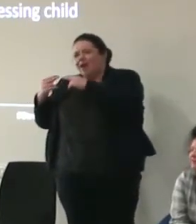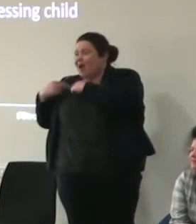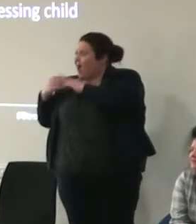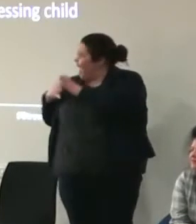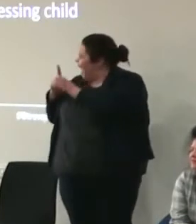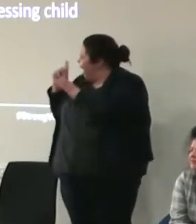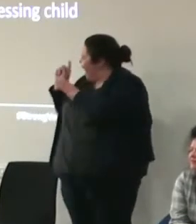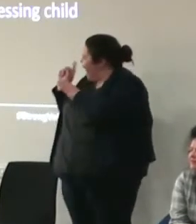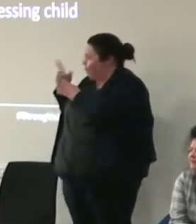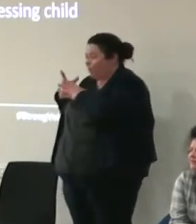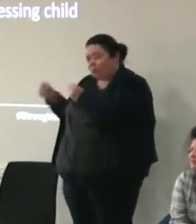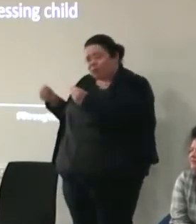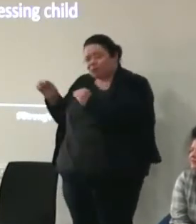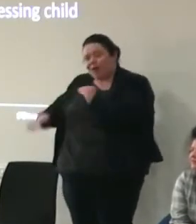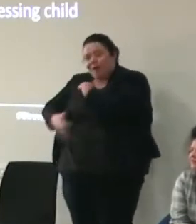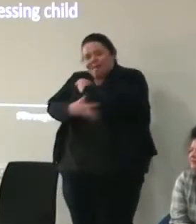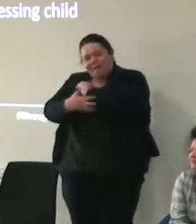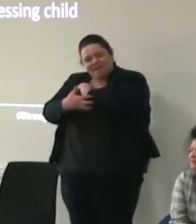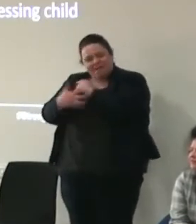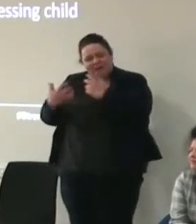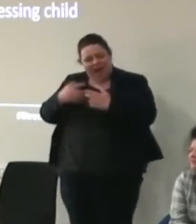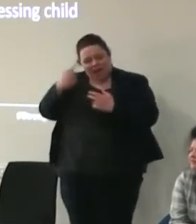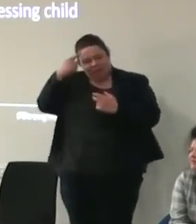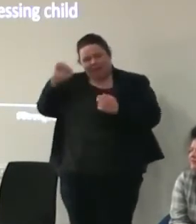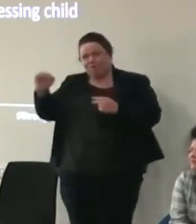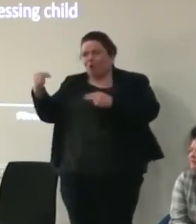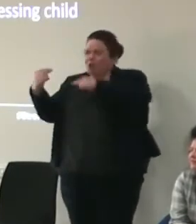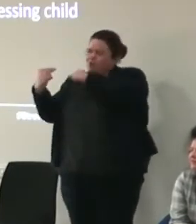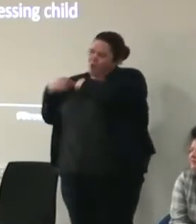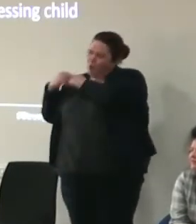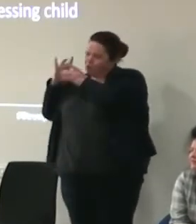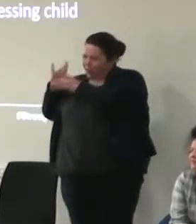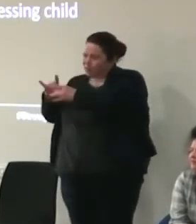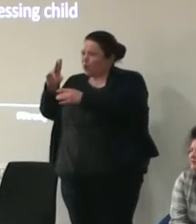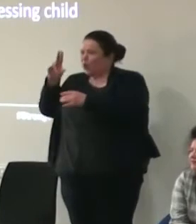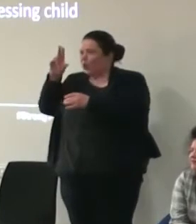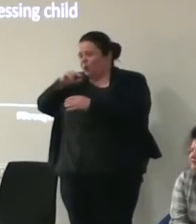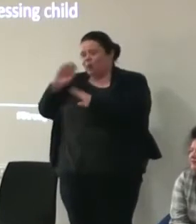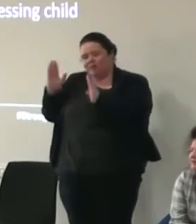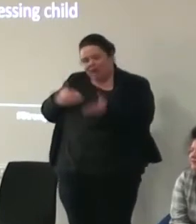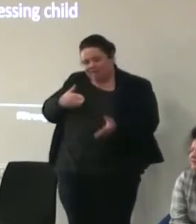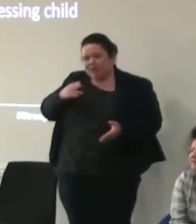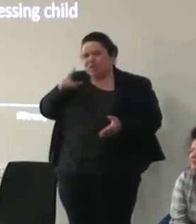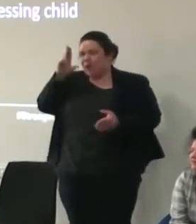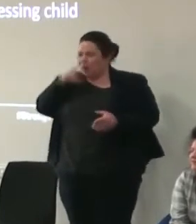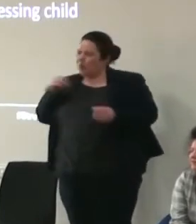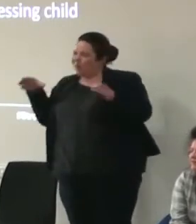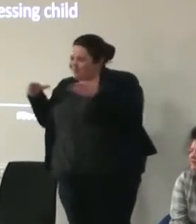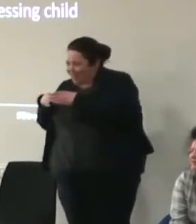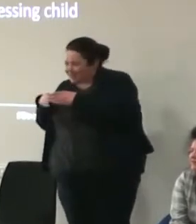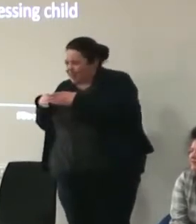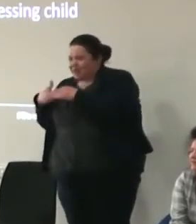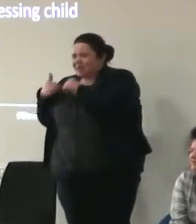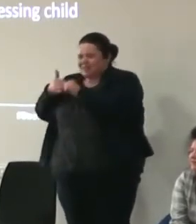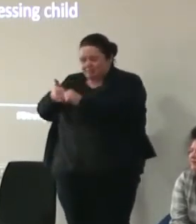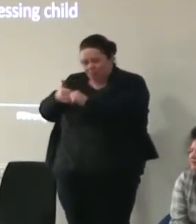child poverty but how do you address your role in relation to youth services and the youth sector and support structures for